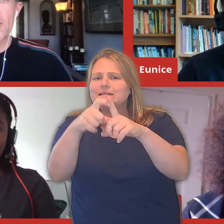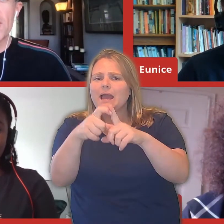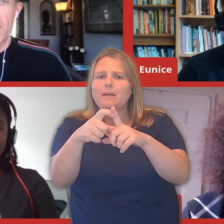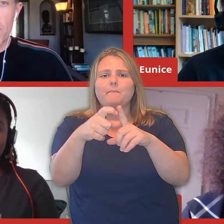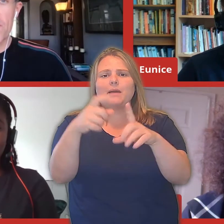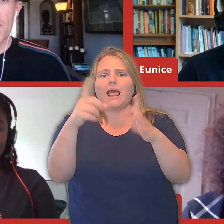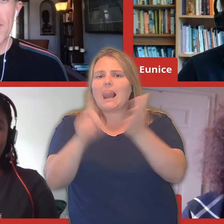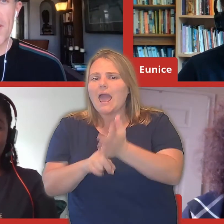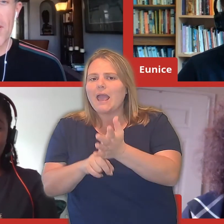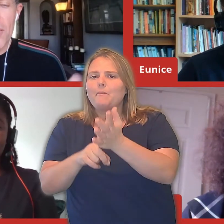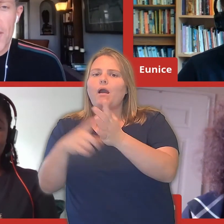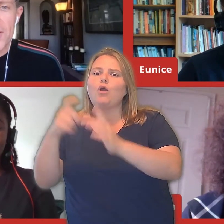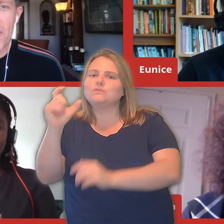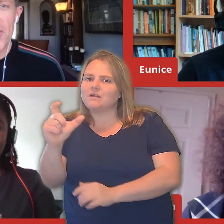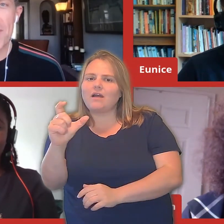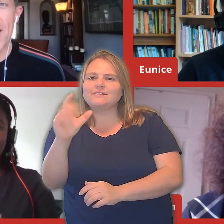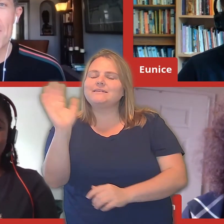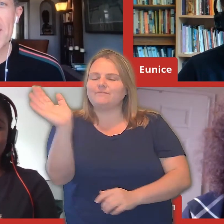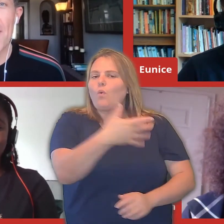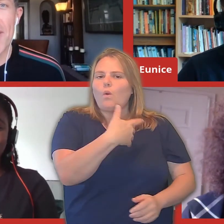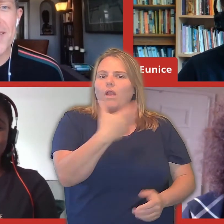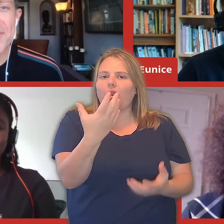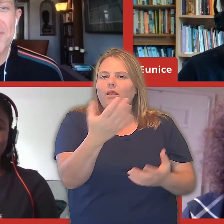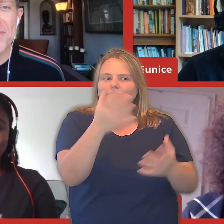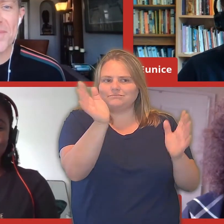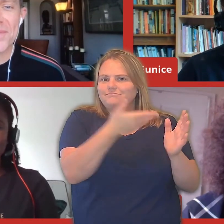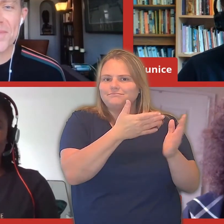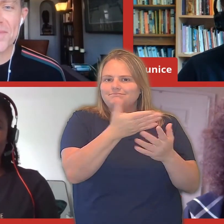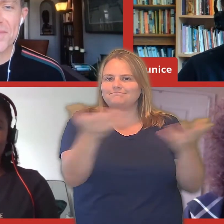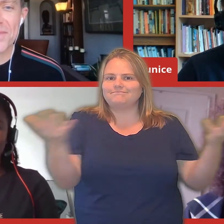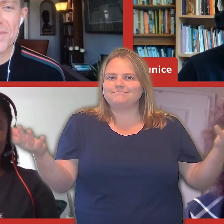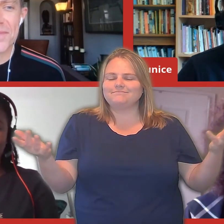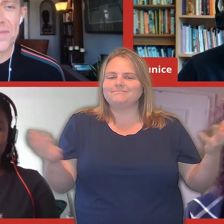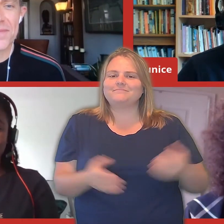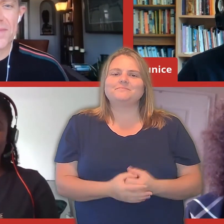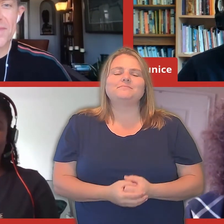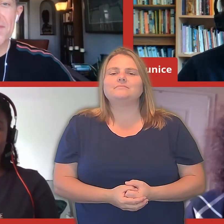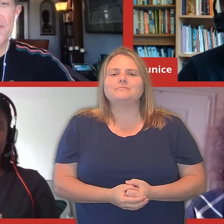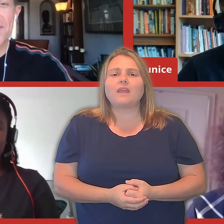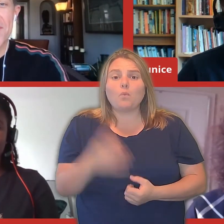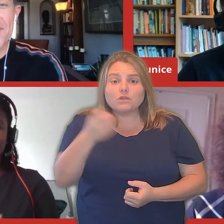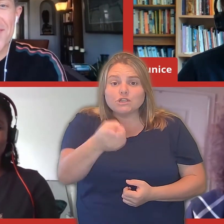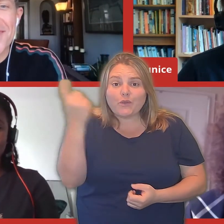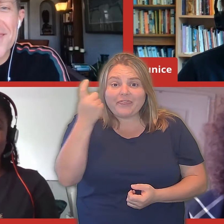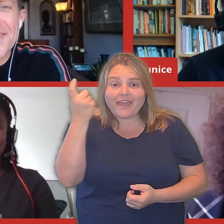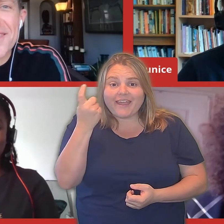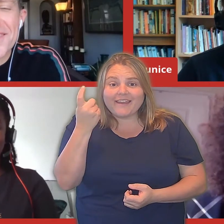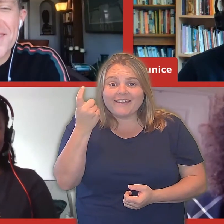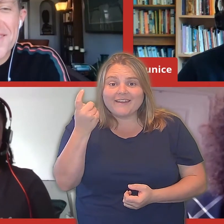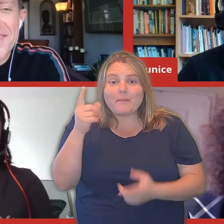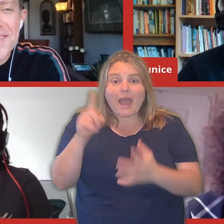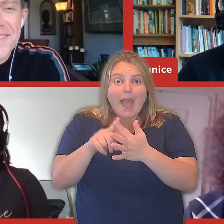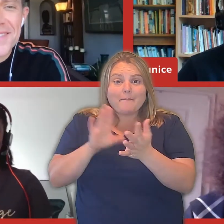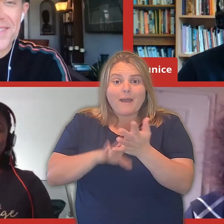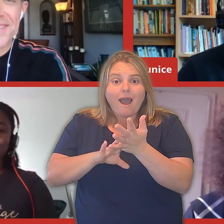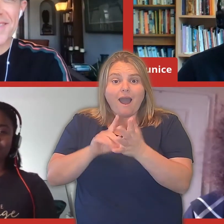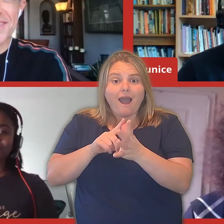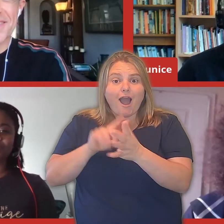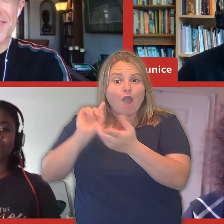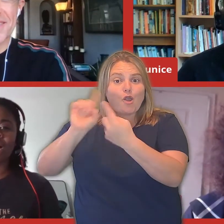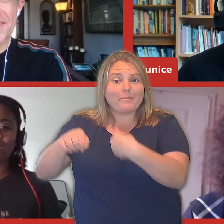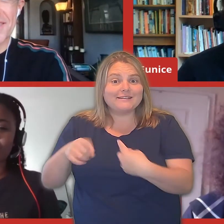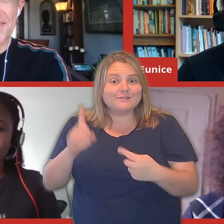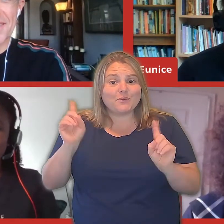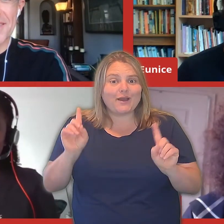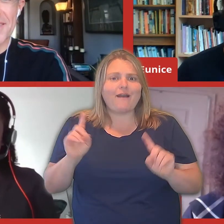change the world for the better. What did y'all think about Emma's comments? Oh, amazing. Honestly, wholesome.